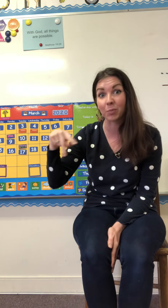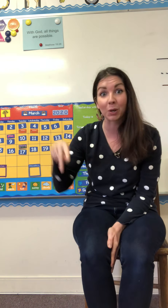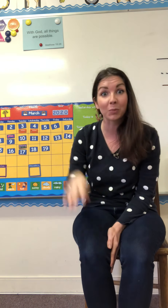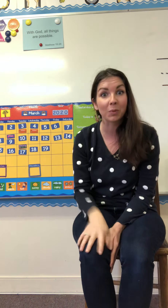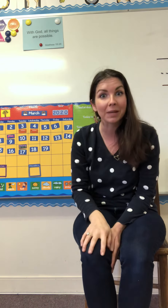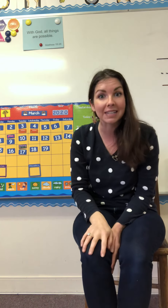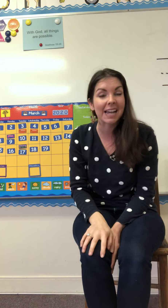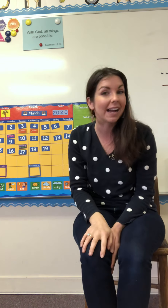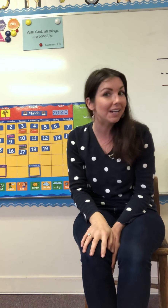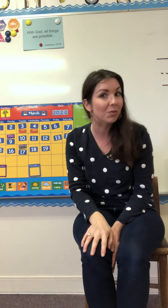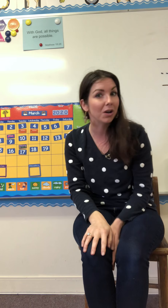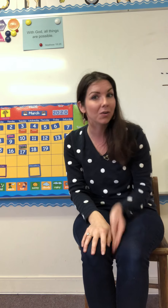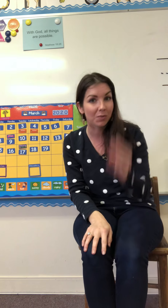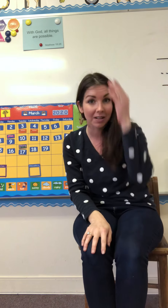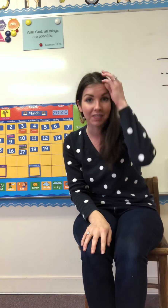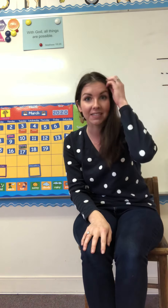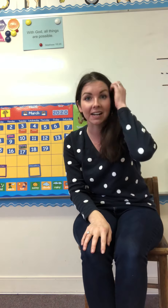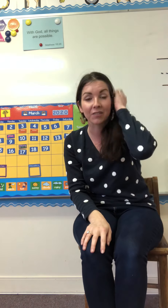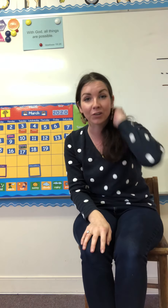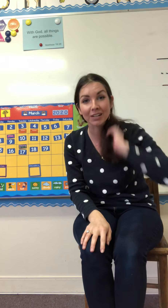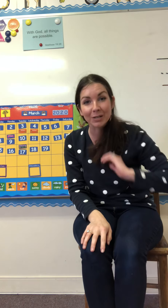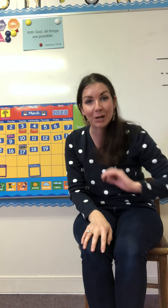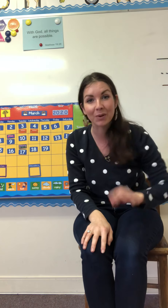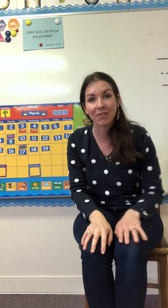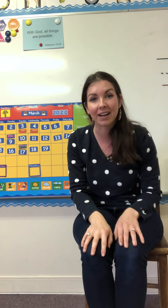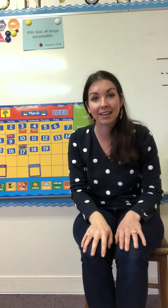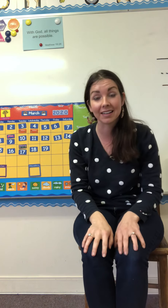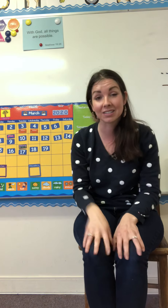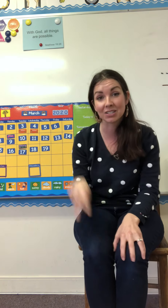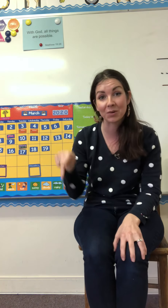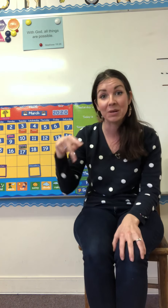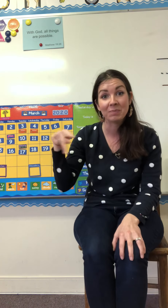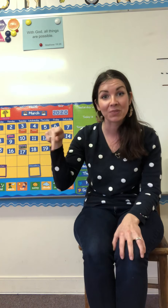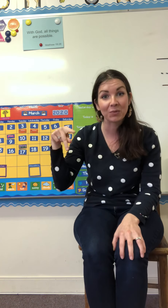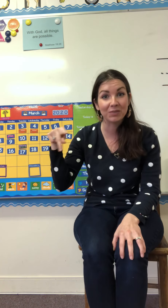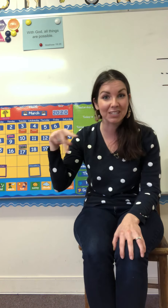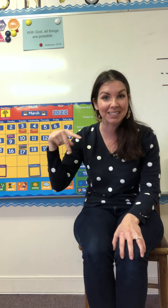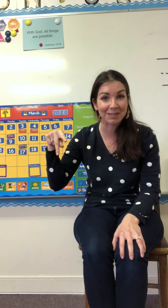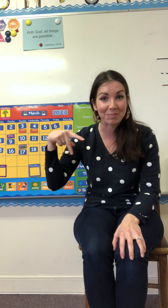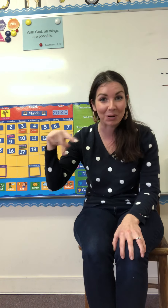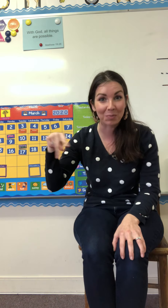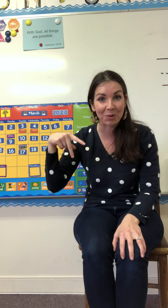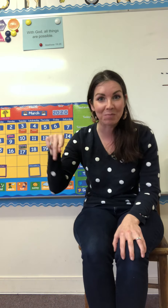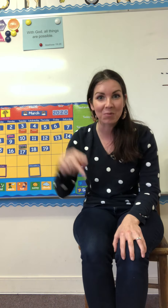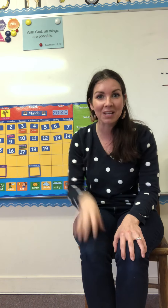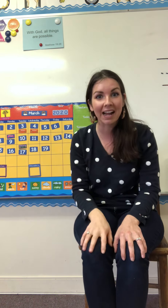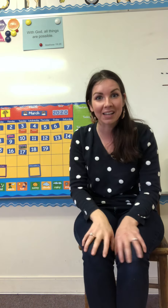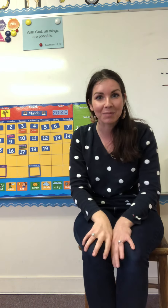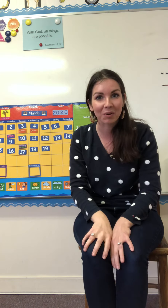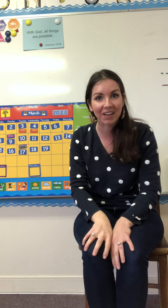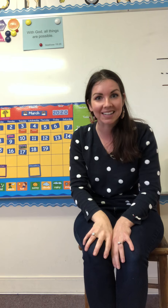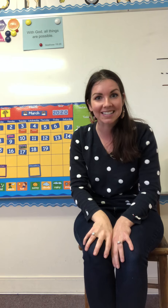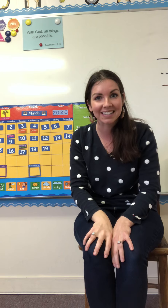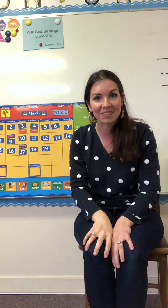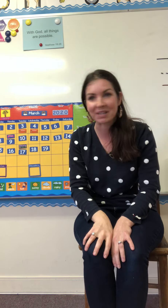purple, because I don't know the sign for indigo and violet, and so we've just done purple. We kind of improvised, didn't we?